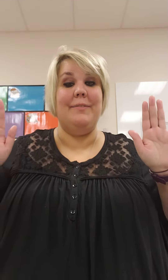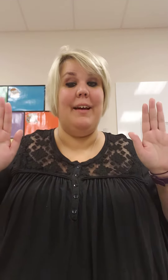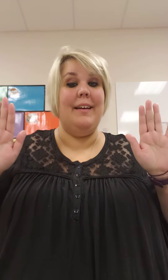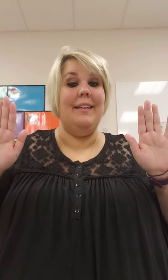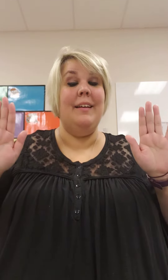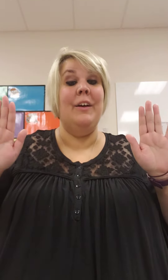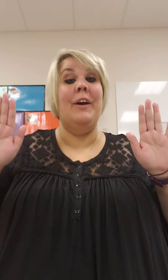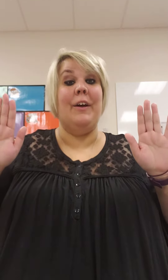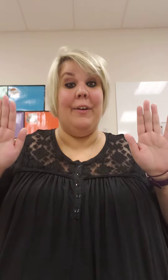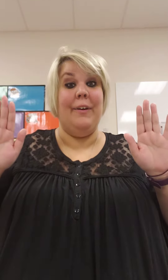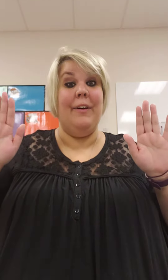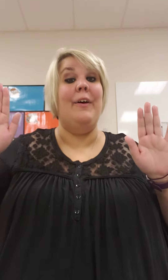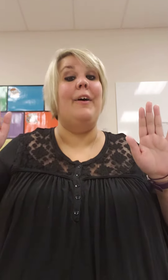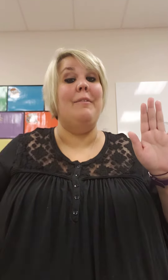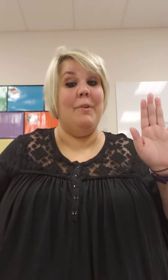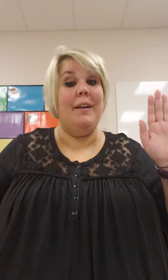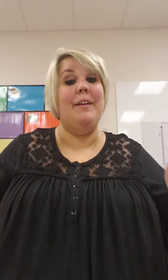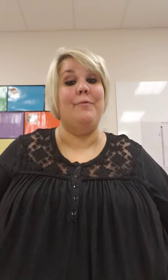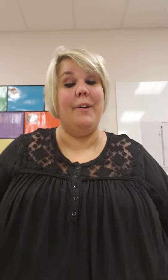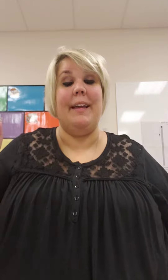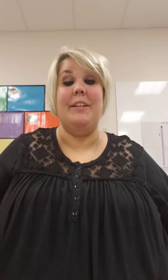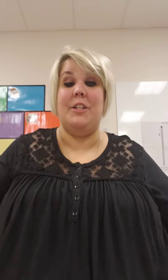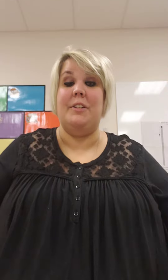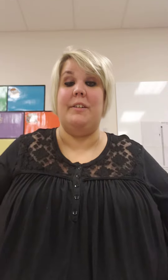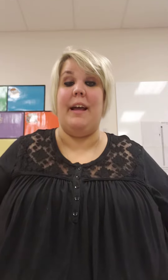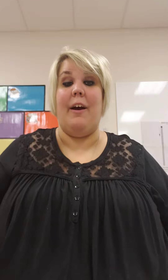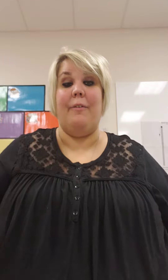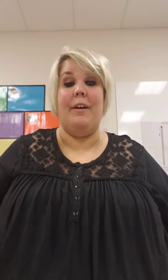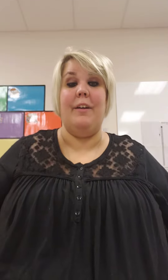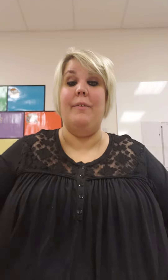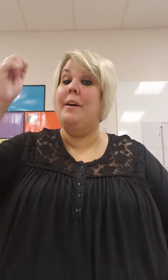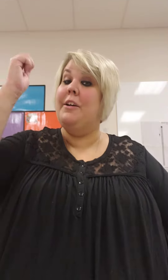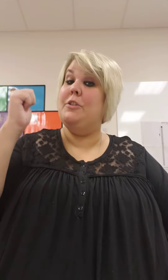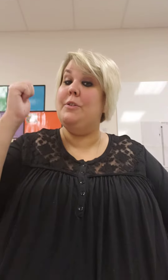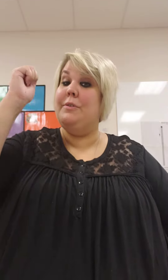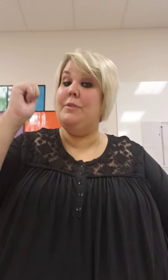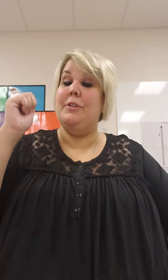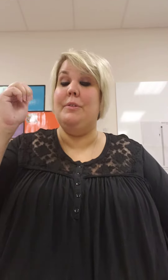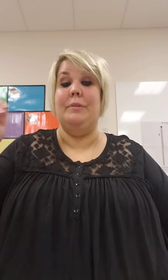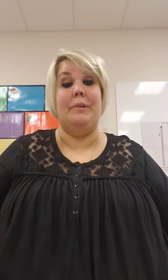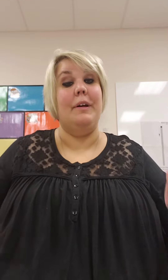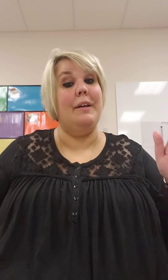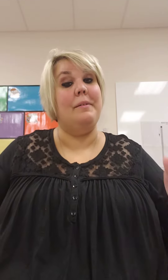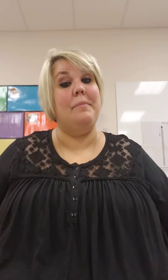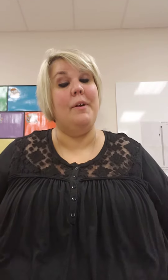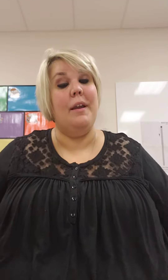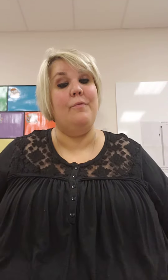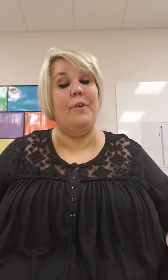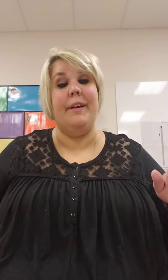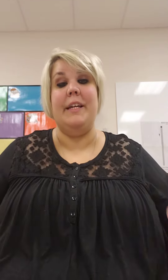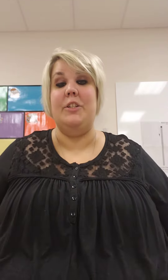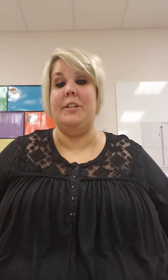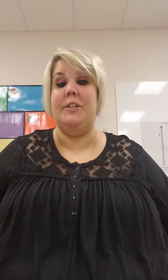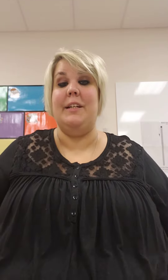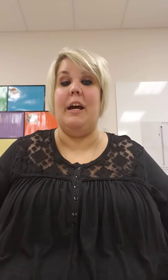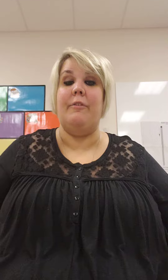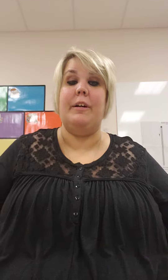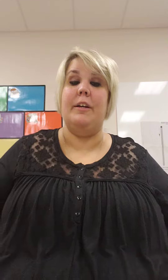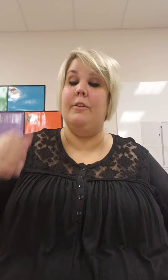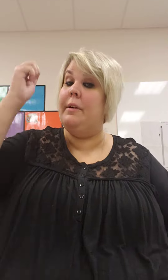one. Good morning, 4K children. How are you? Choo-choo! Good morning, 4K children. How are you?